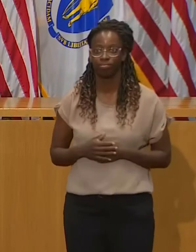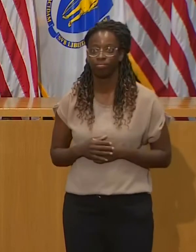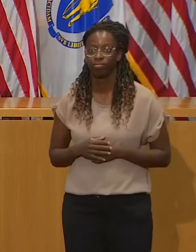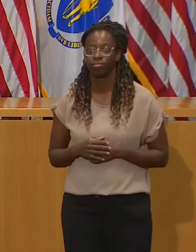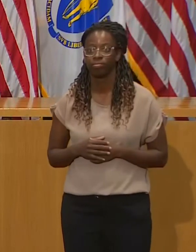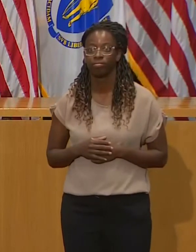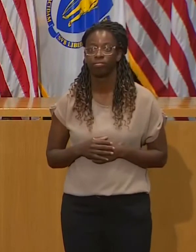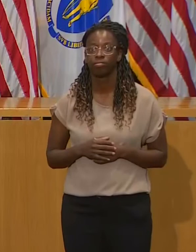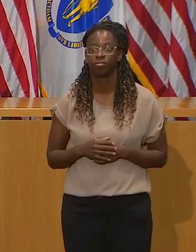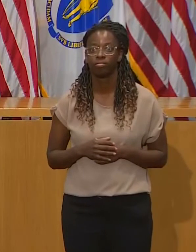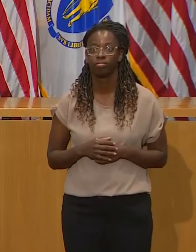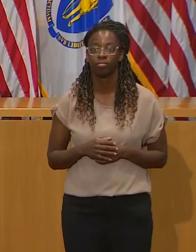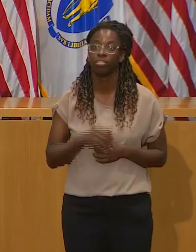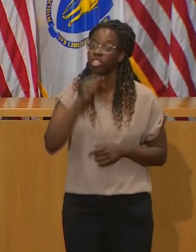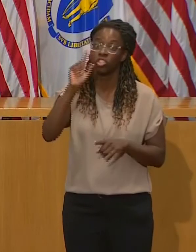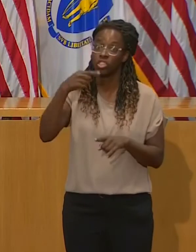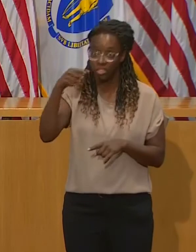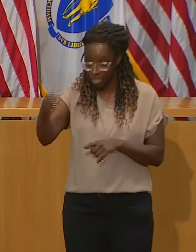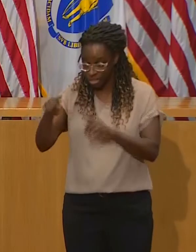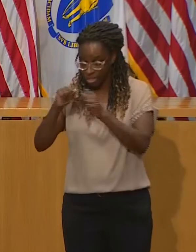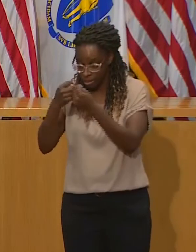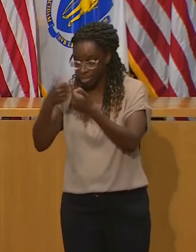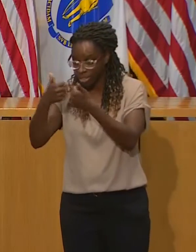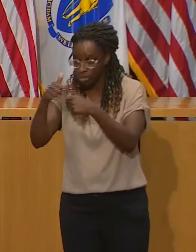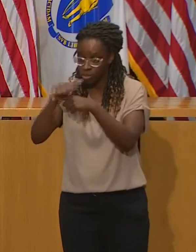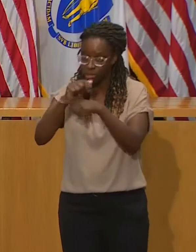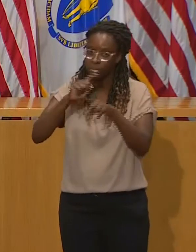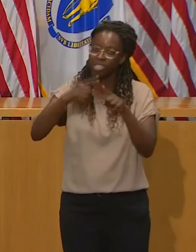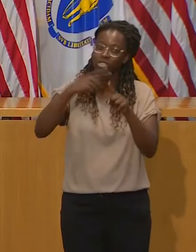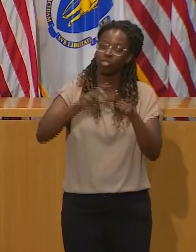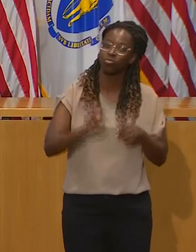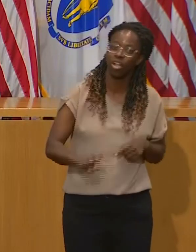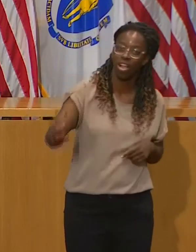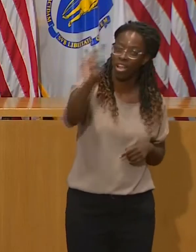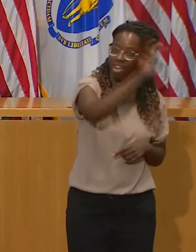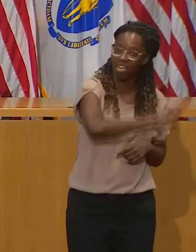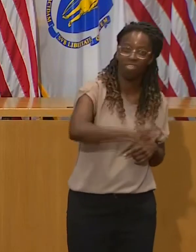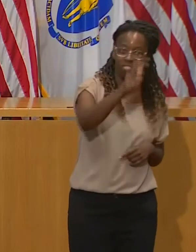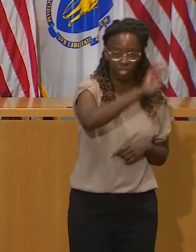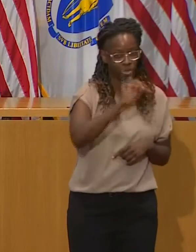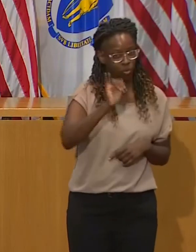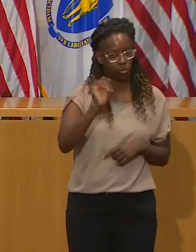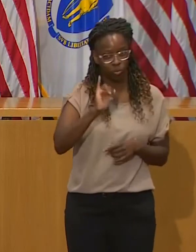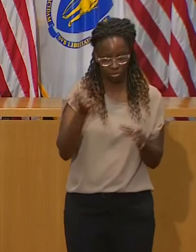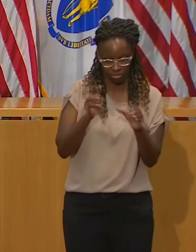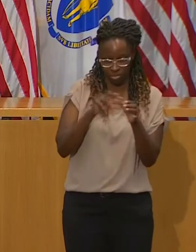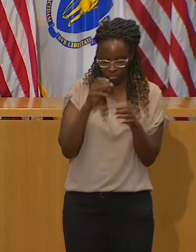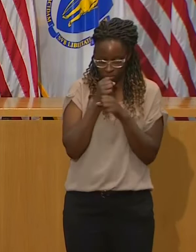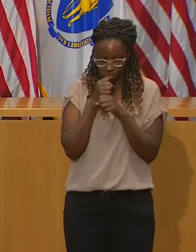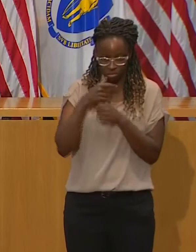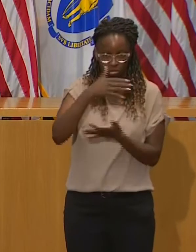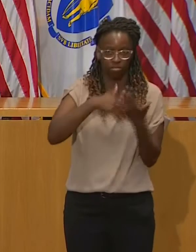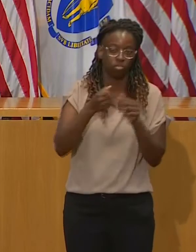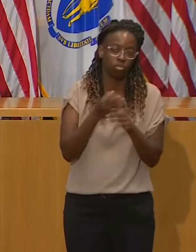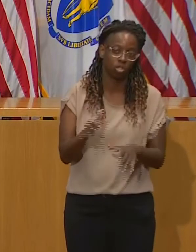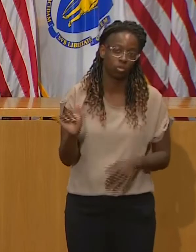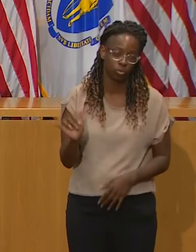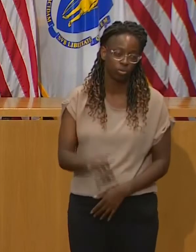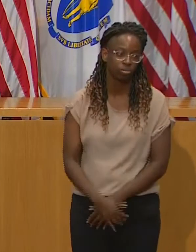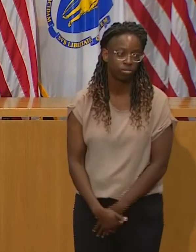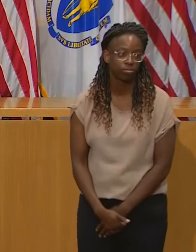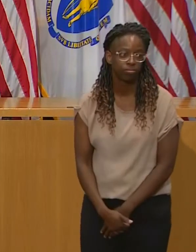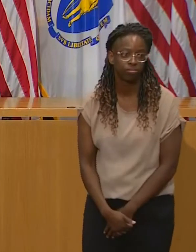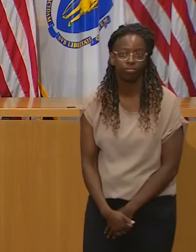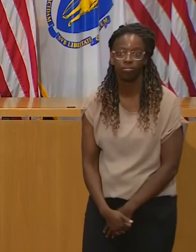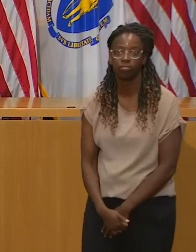anything that the state can do to band-aid that information coming Yes,